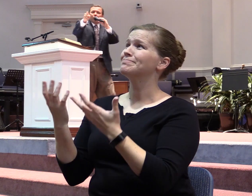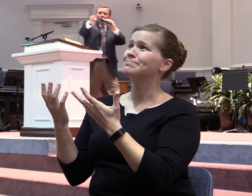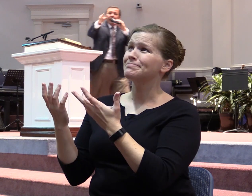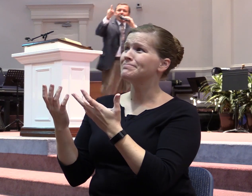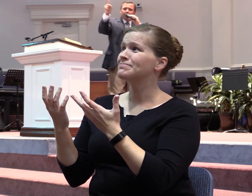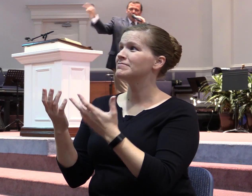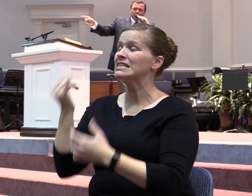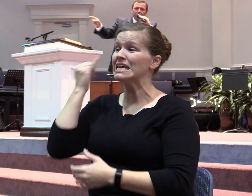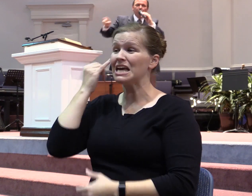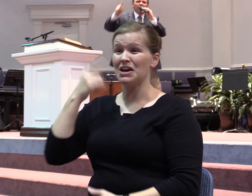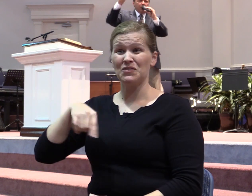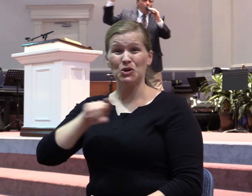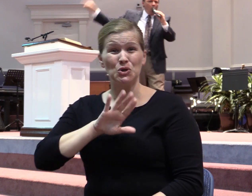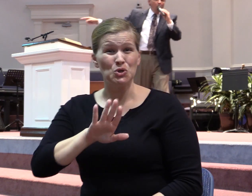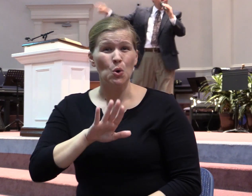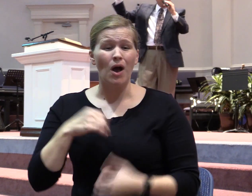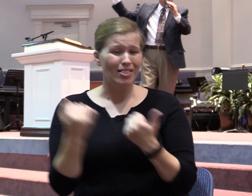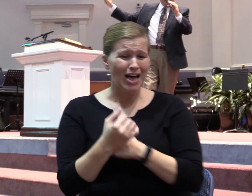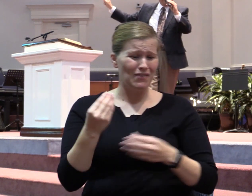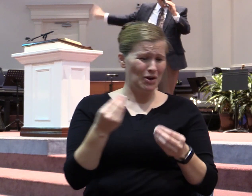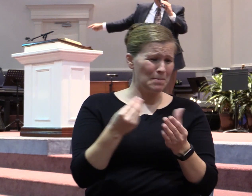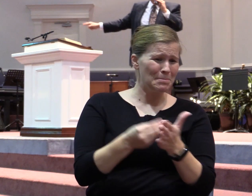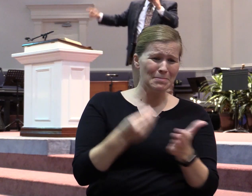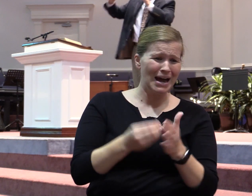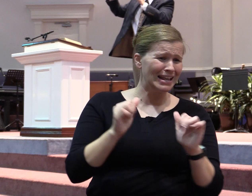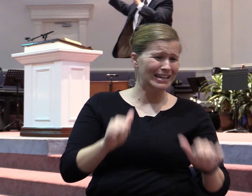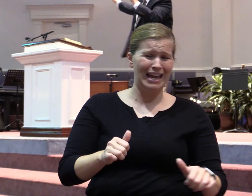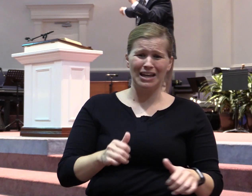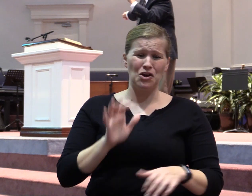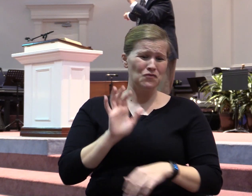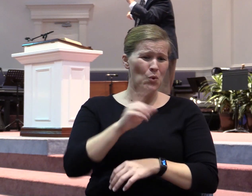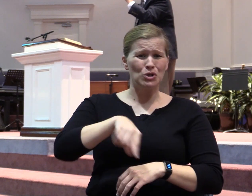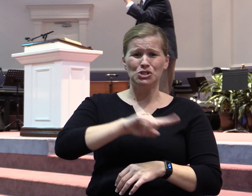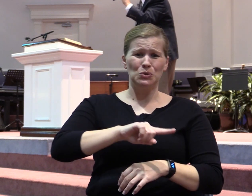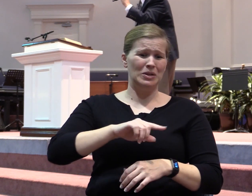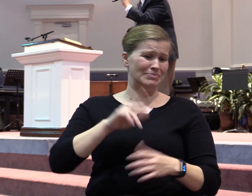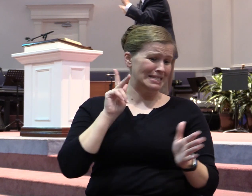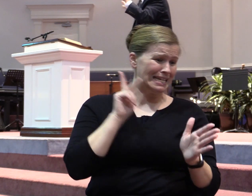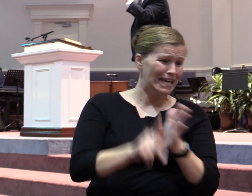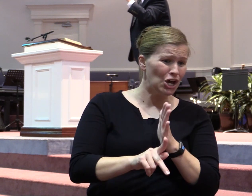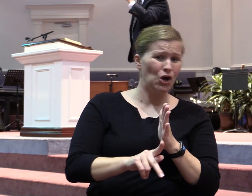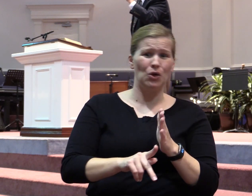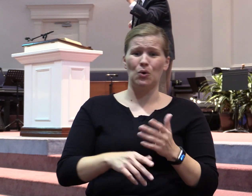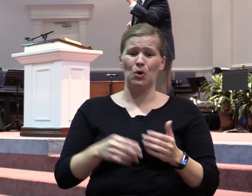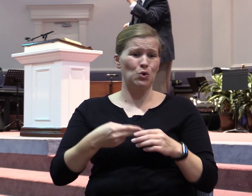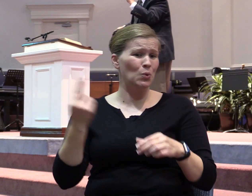greed could push you to wars and killing and doing whatever you got to do to get stuff you weren't supposed to ever have,